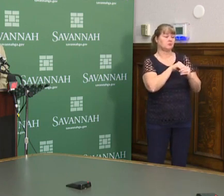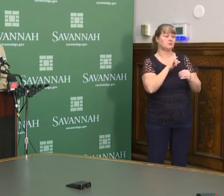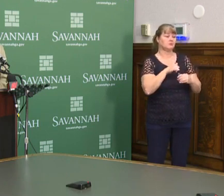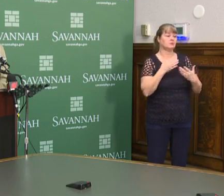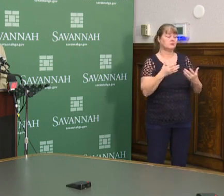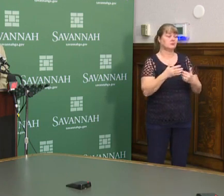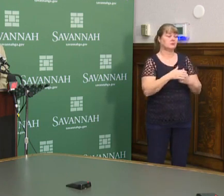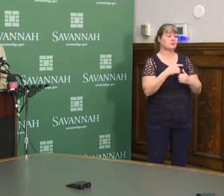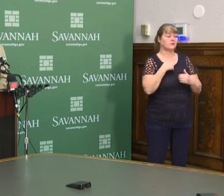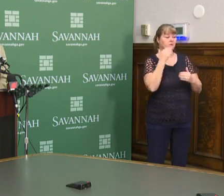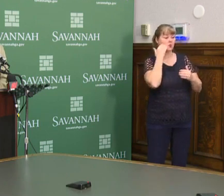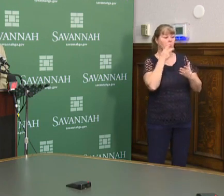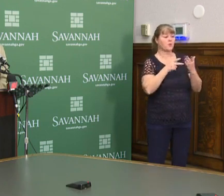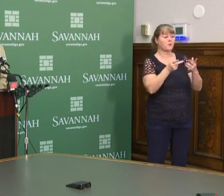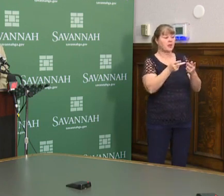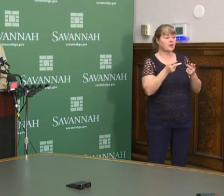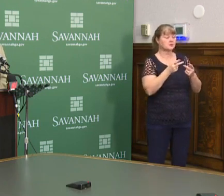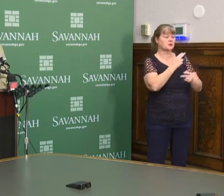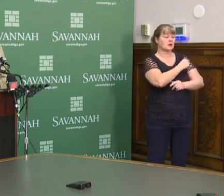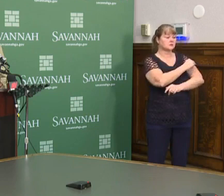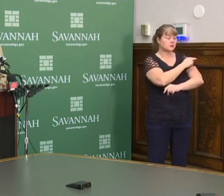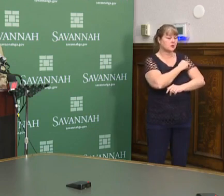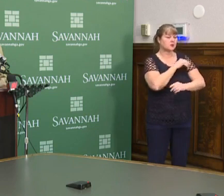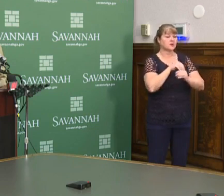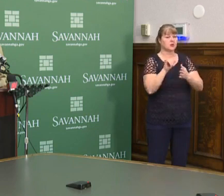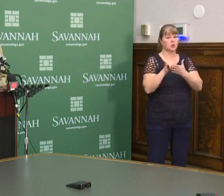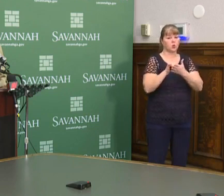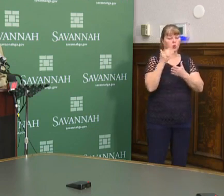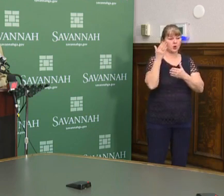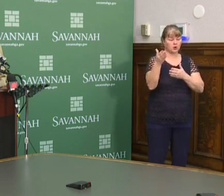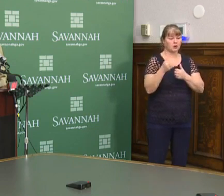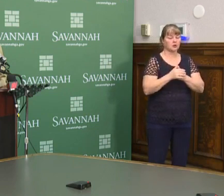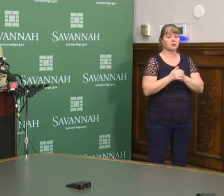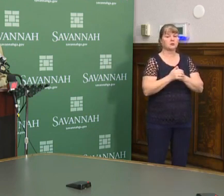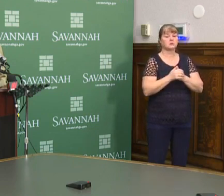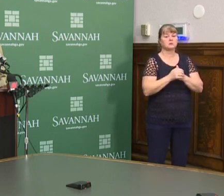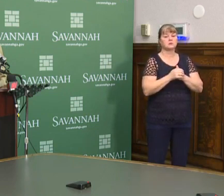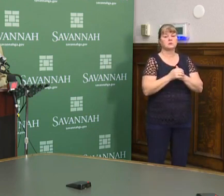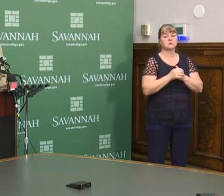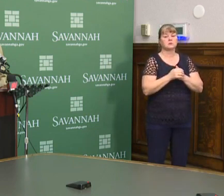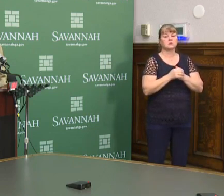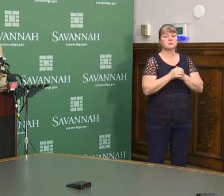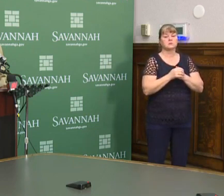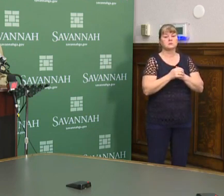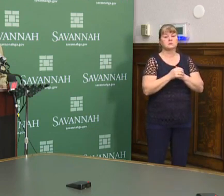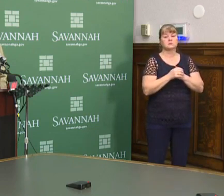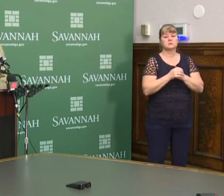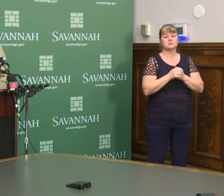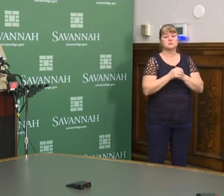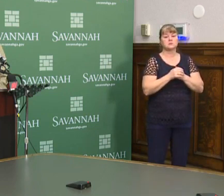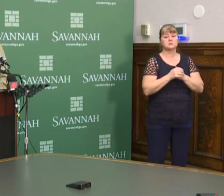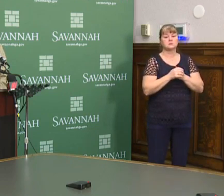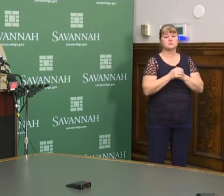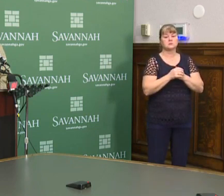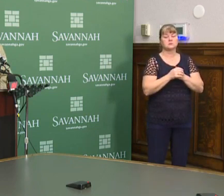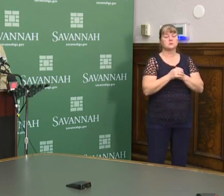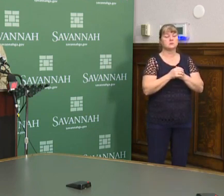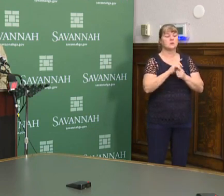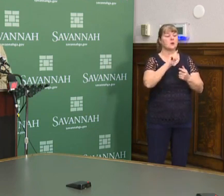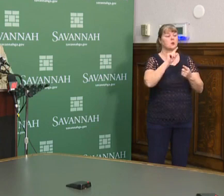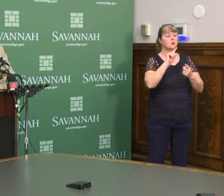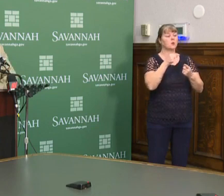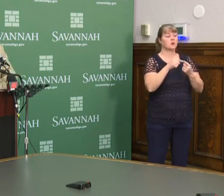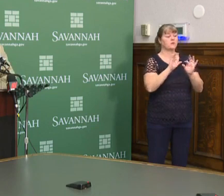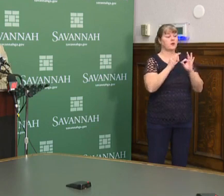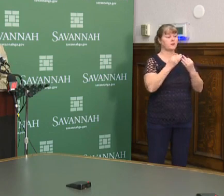I'm familiar with the places and the hospitals in New York that, um, that when loved ones